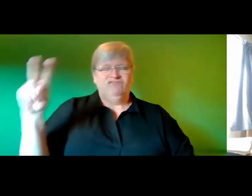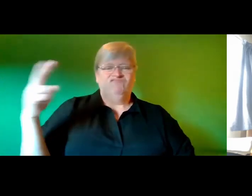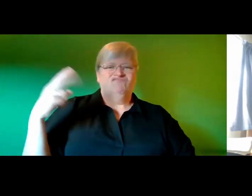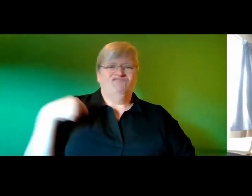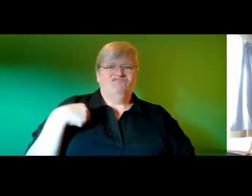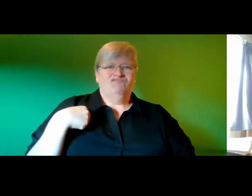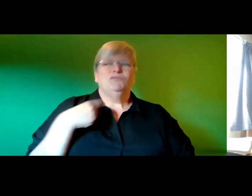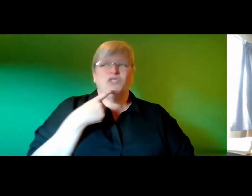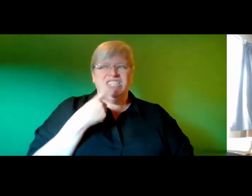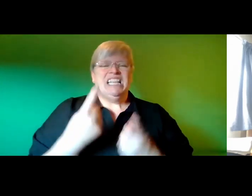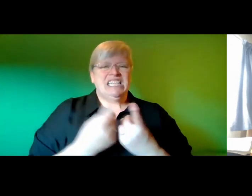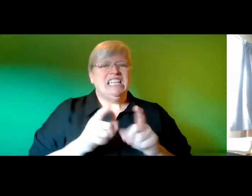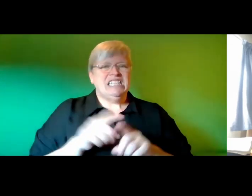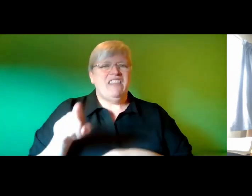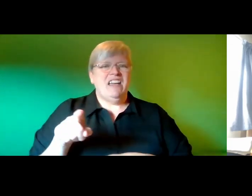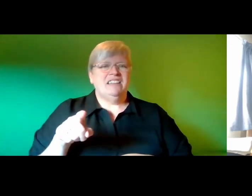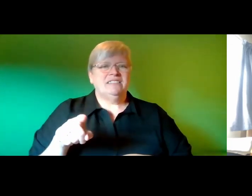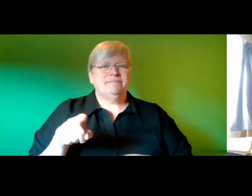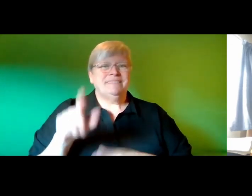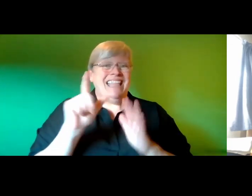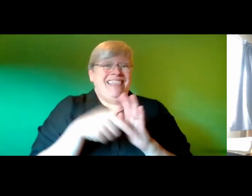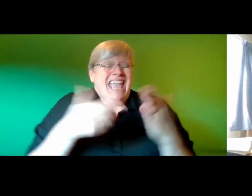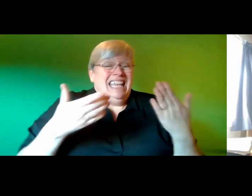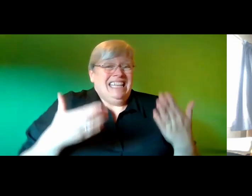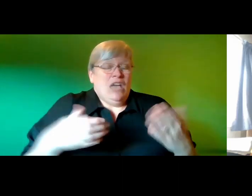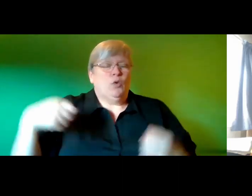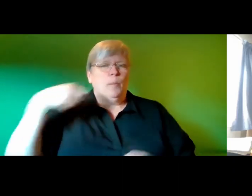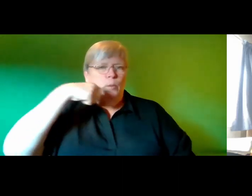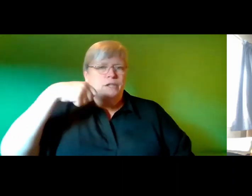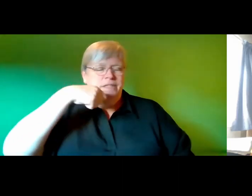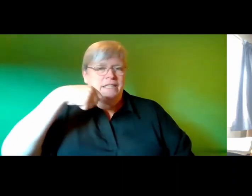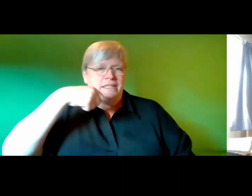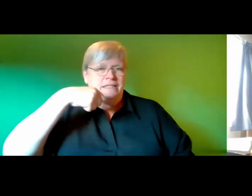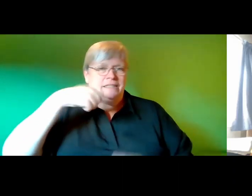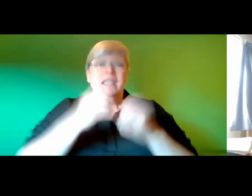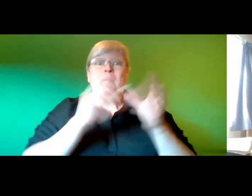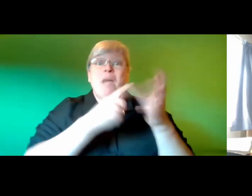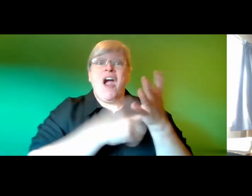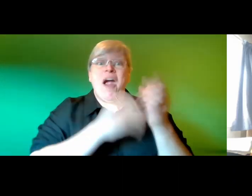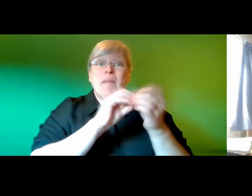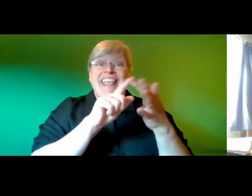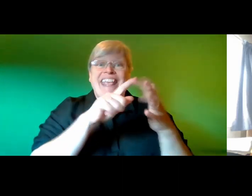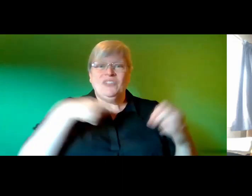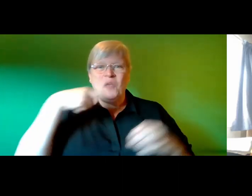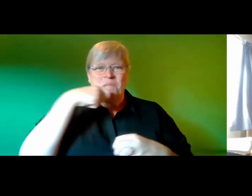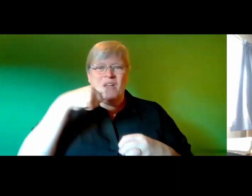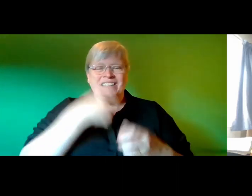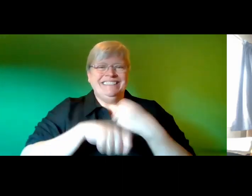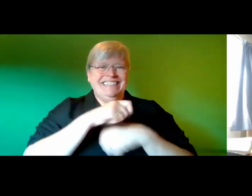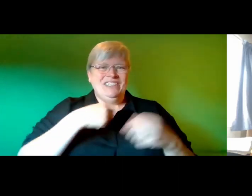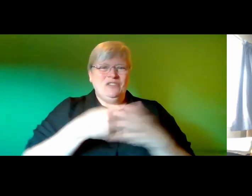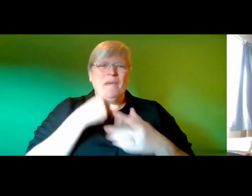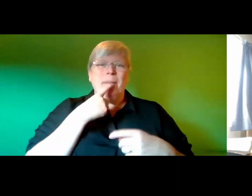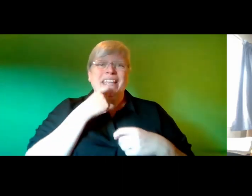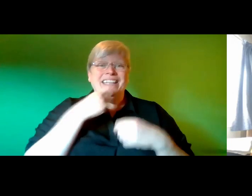says things like that it is getting late I brush my teeth with my Barbie doll toothbrush and change into my baby pink